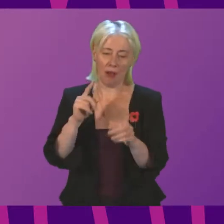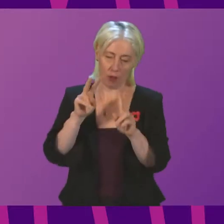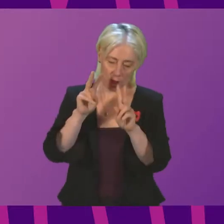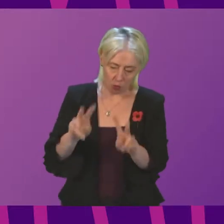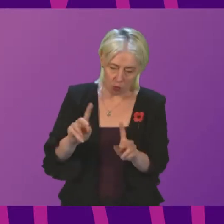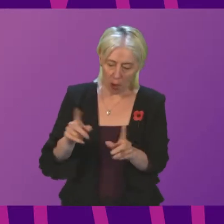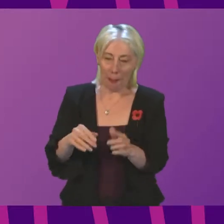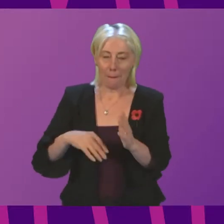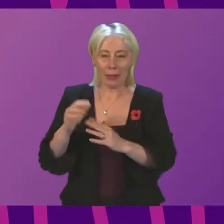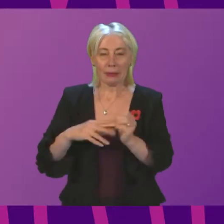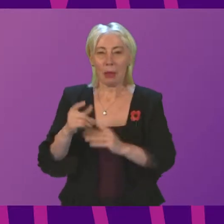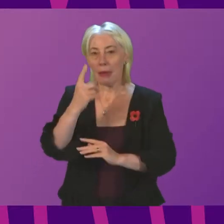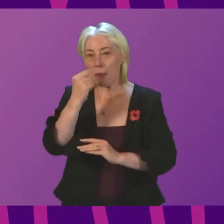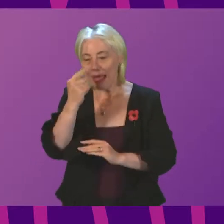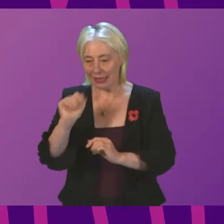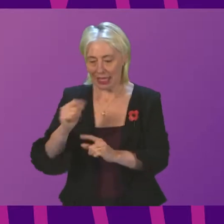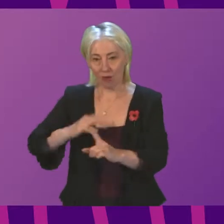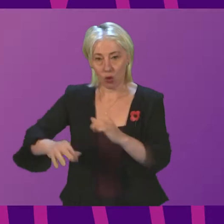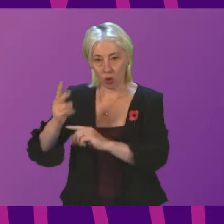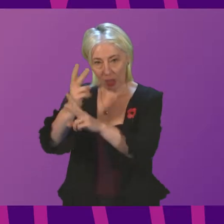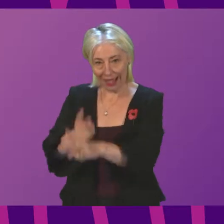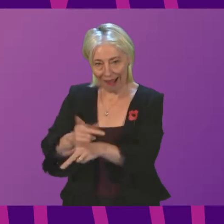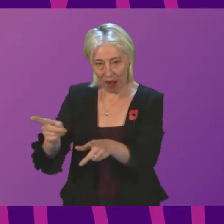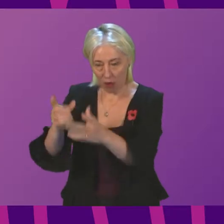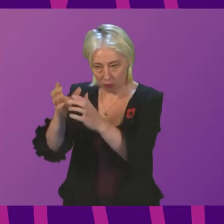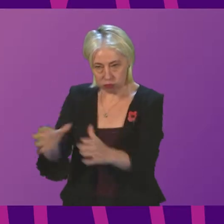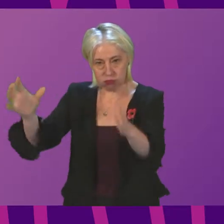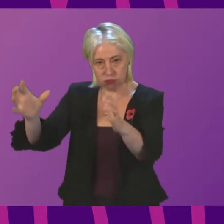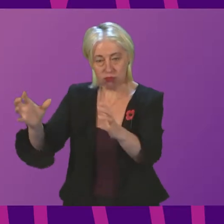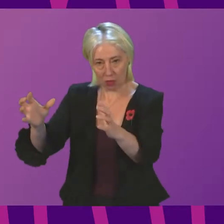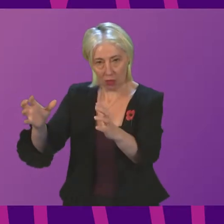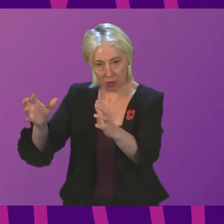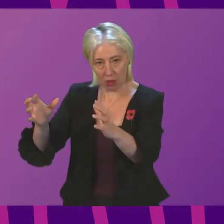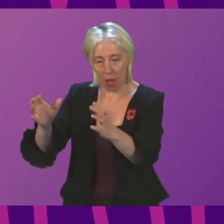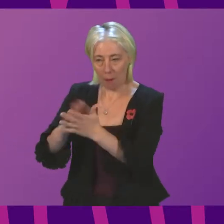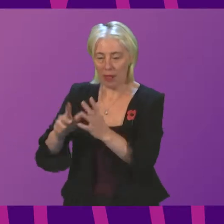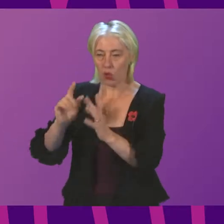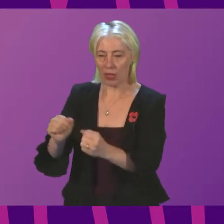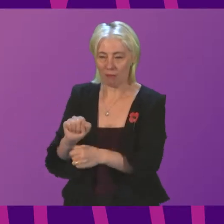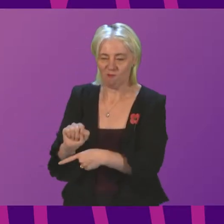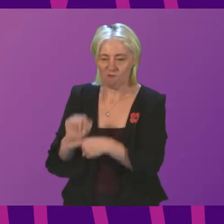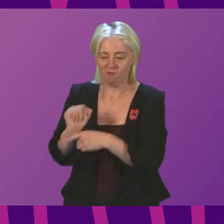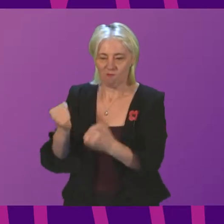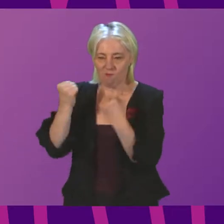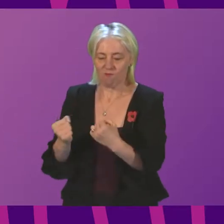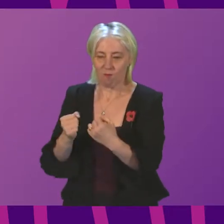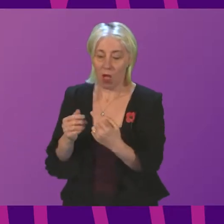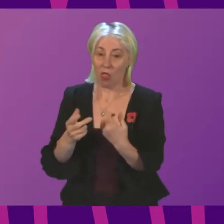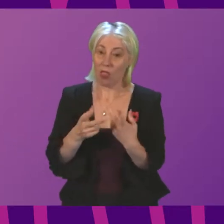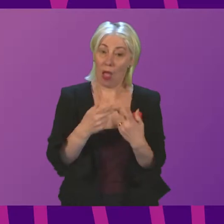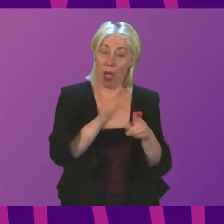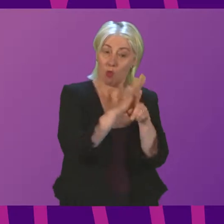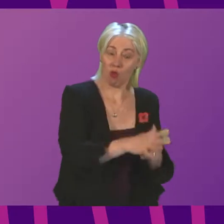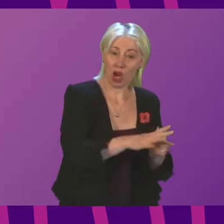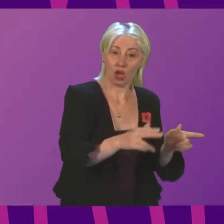capacity of the social care workforce, that will give us some ability to withstand some of the other pressures the National Health Service